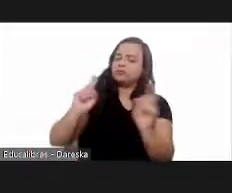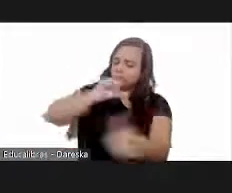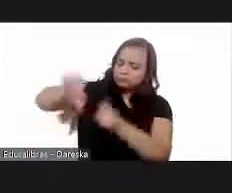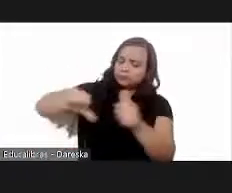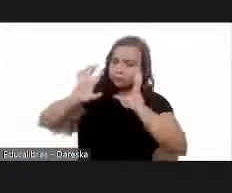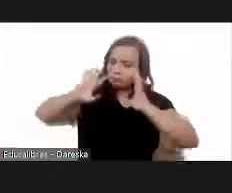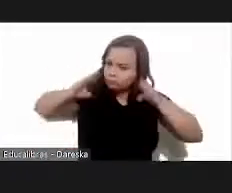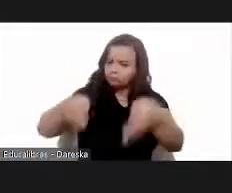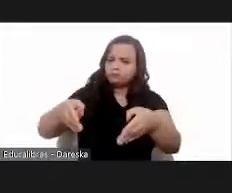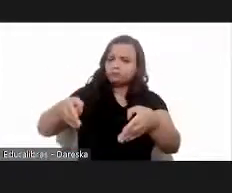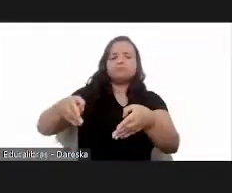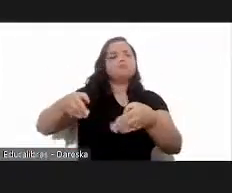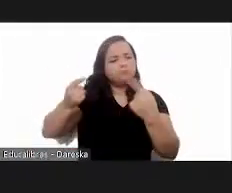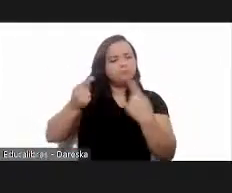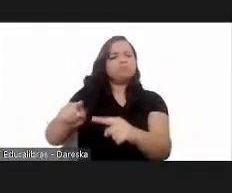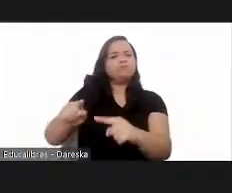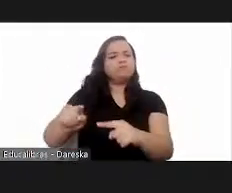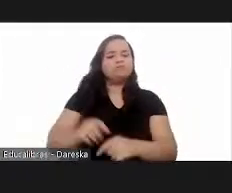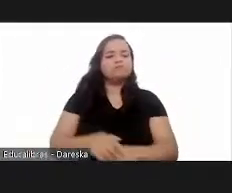and in the world.